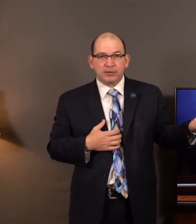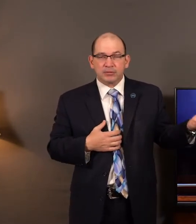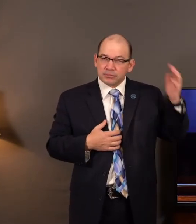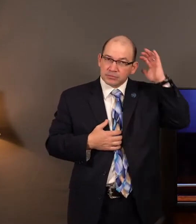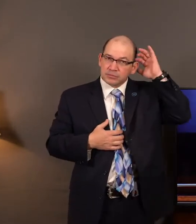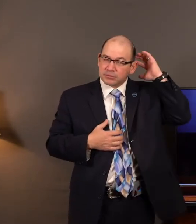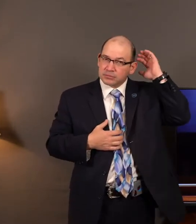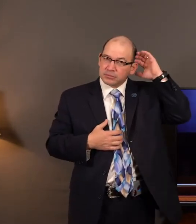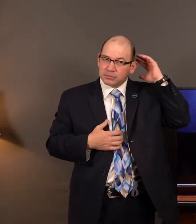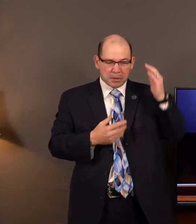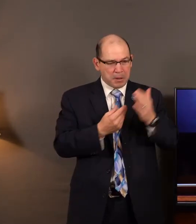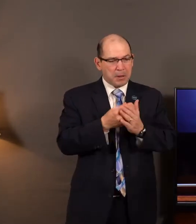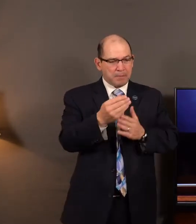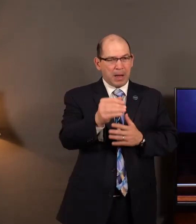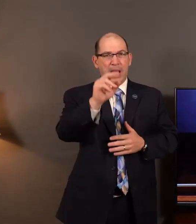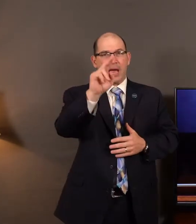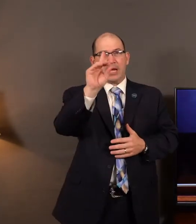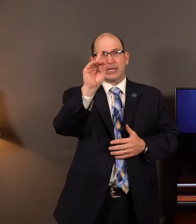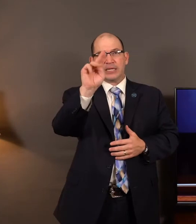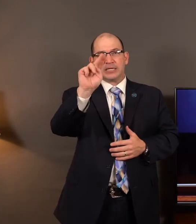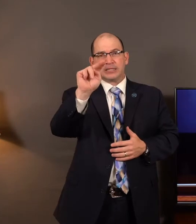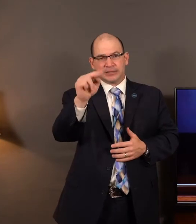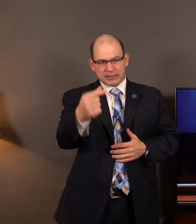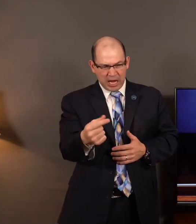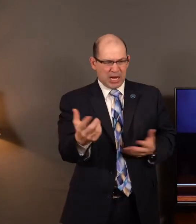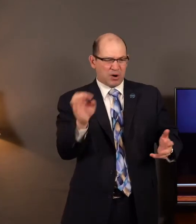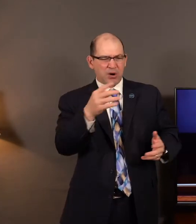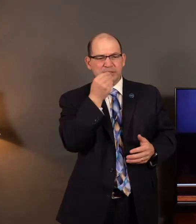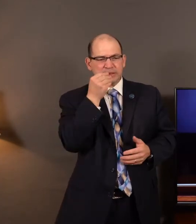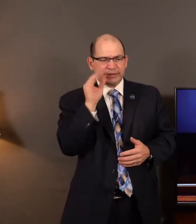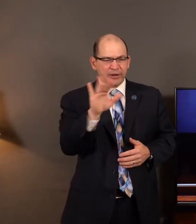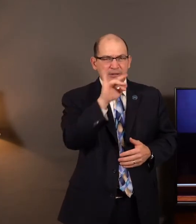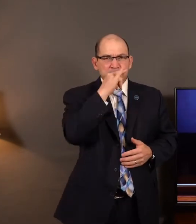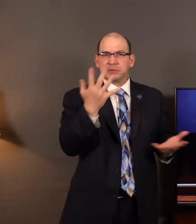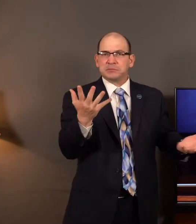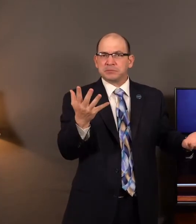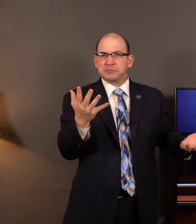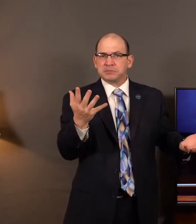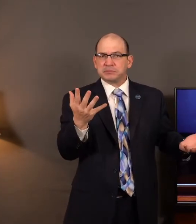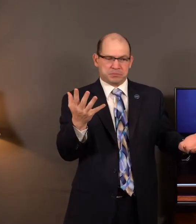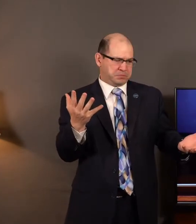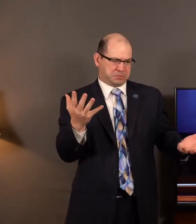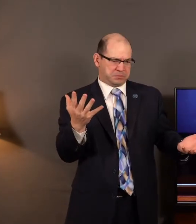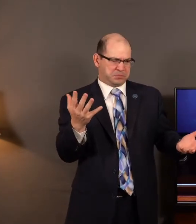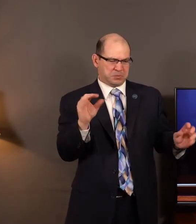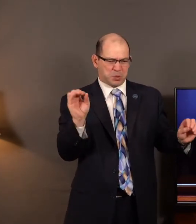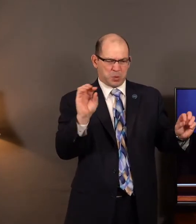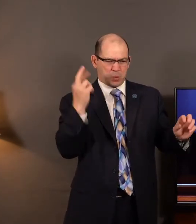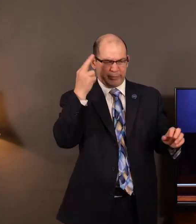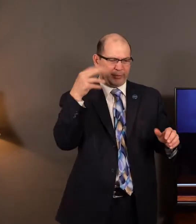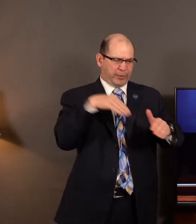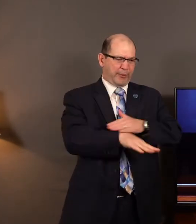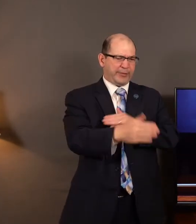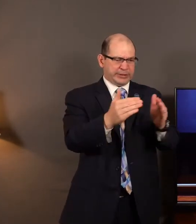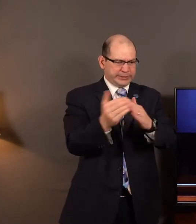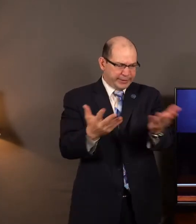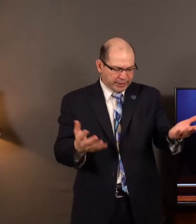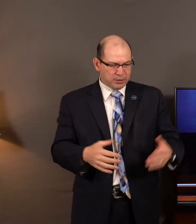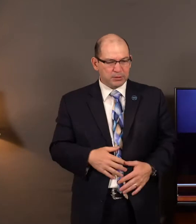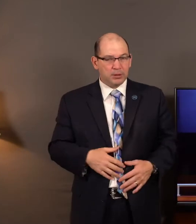Or buying dung. Or literally eating their children. And so there was no reason to go into the city. There was no food left. But they could go